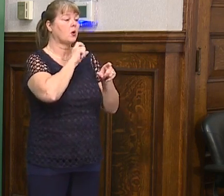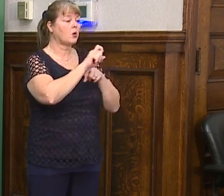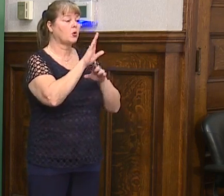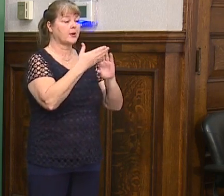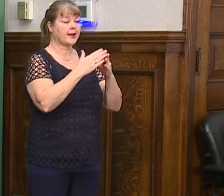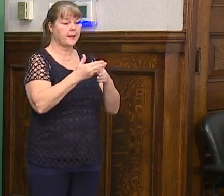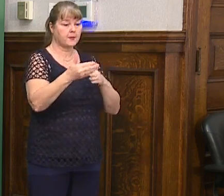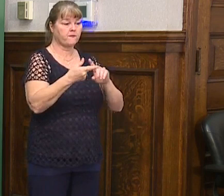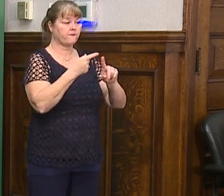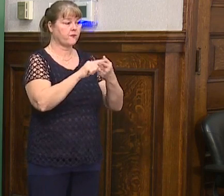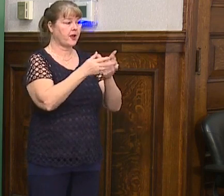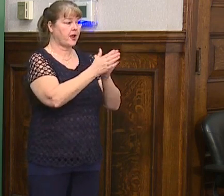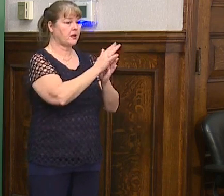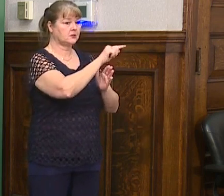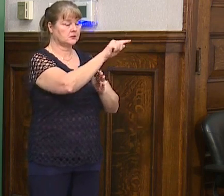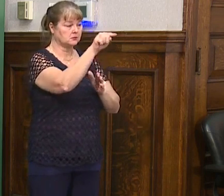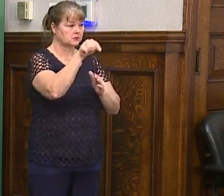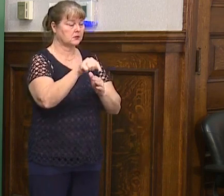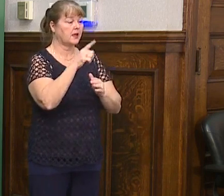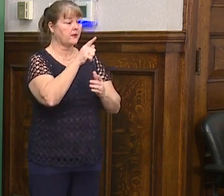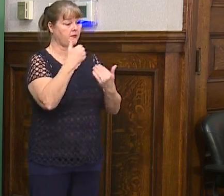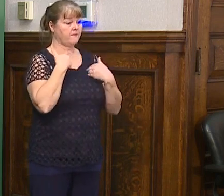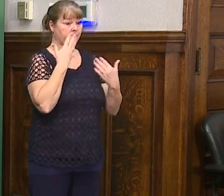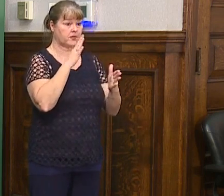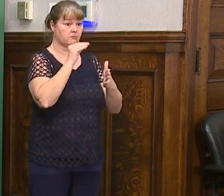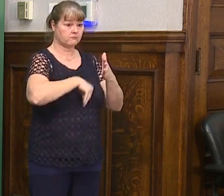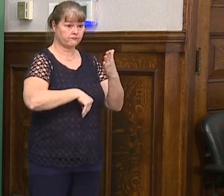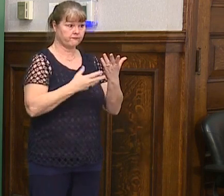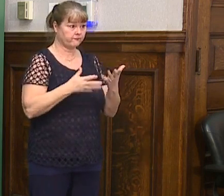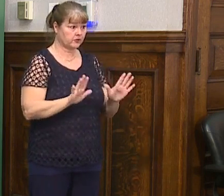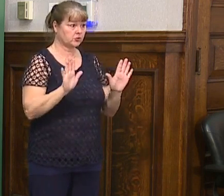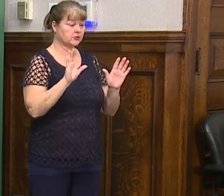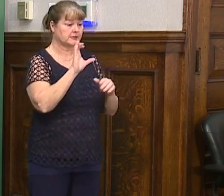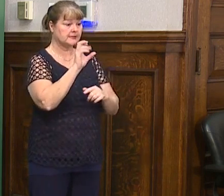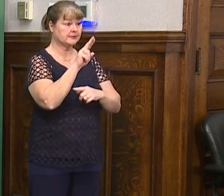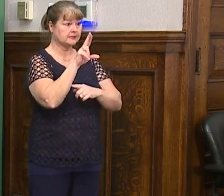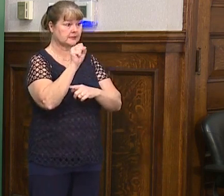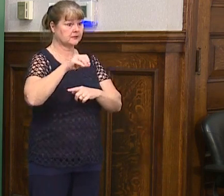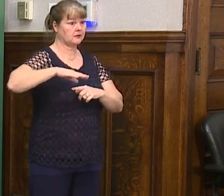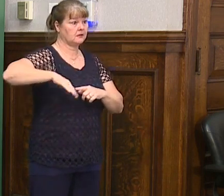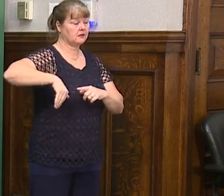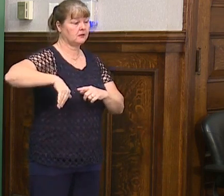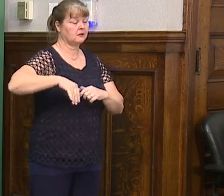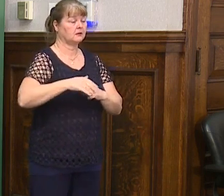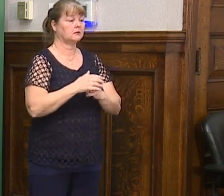neighbors and friends and ask them have they done their census yet.